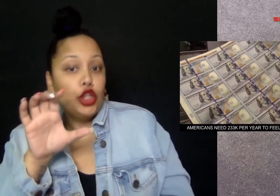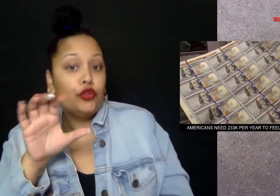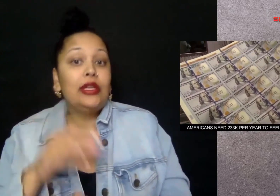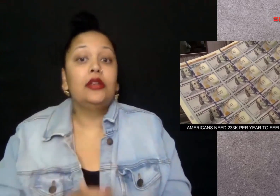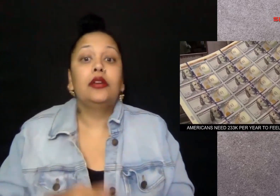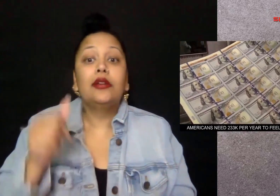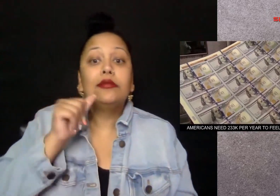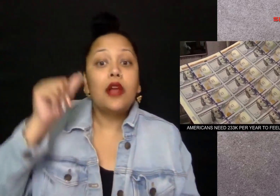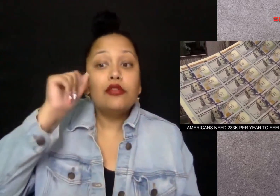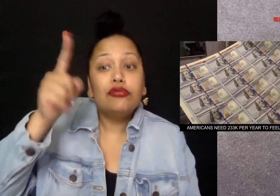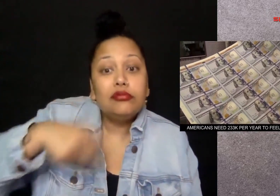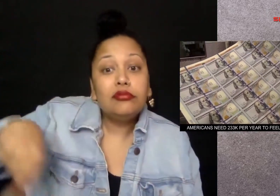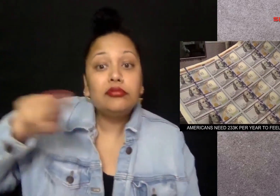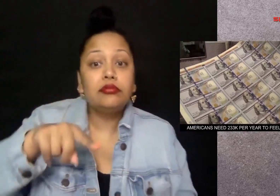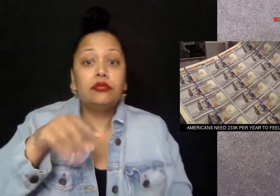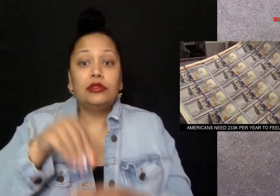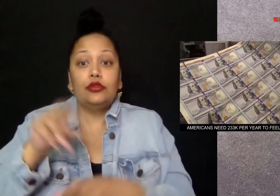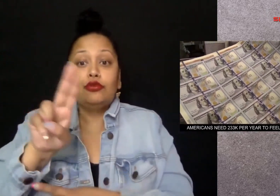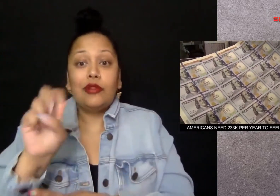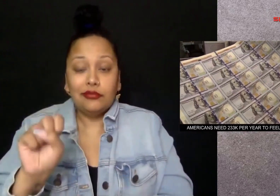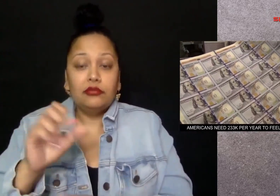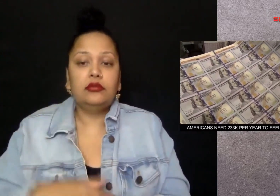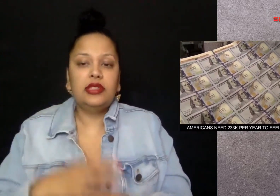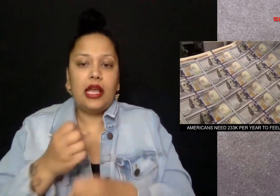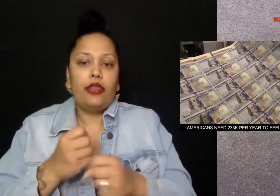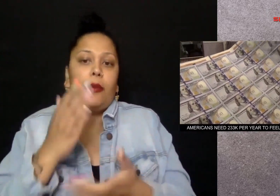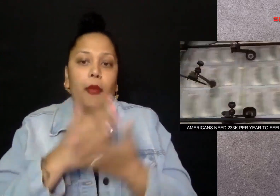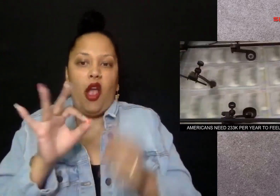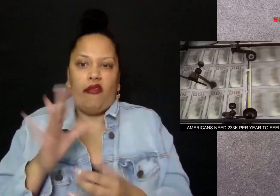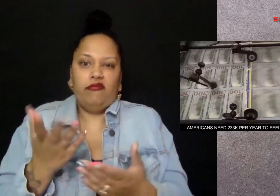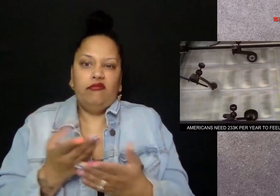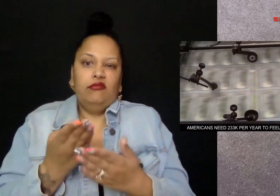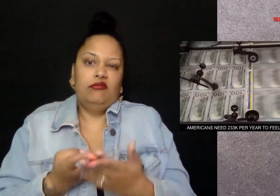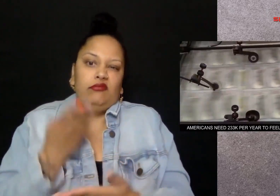2,500 adults in the US took part in the bank rate survey